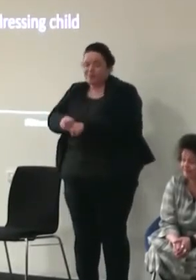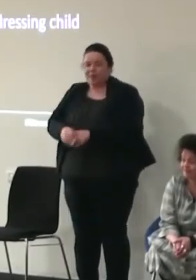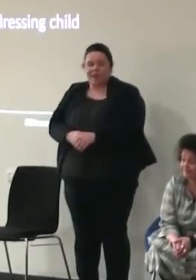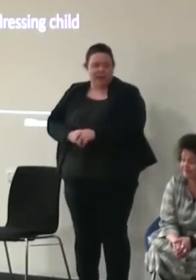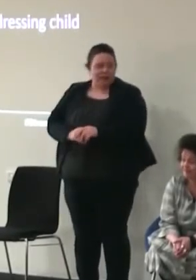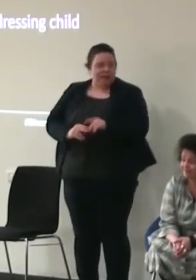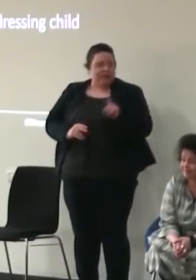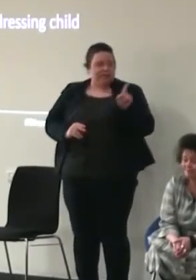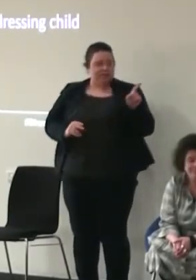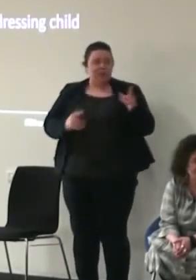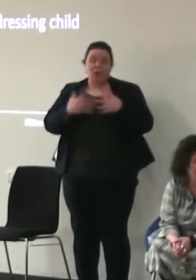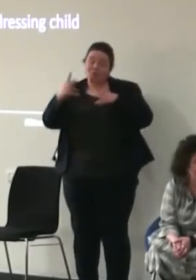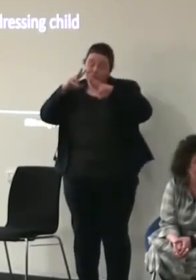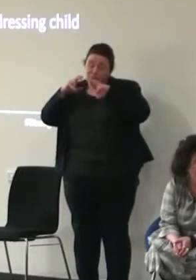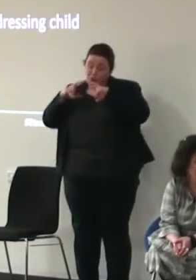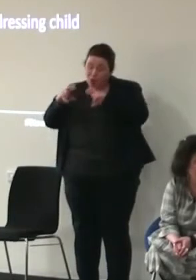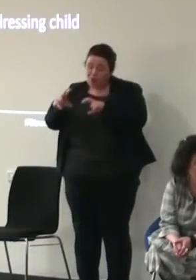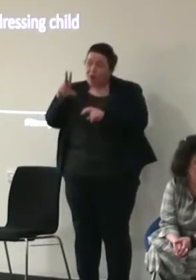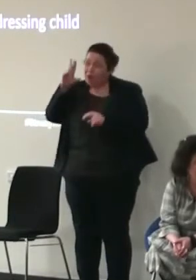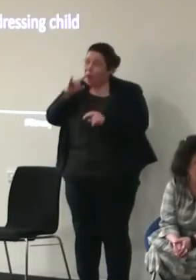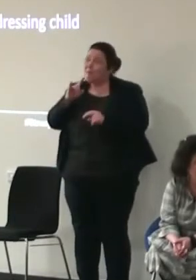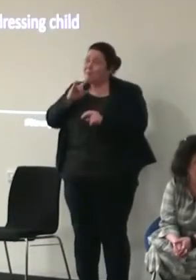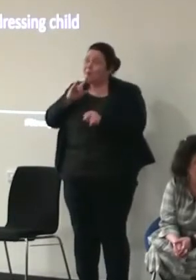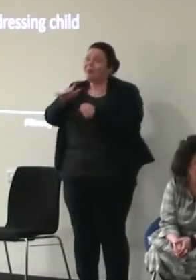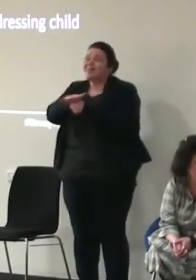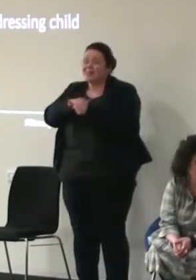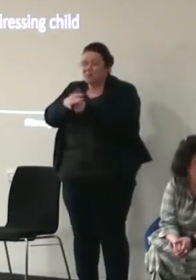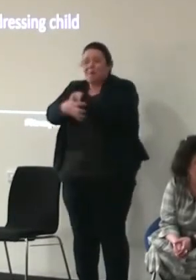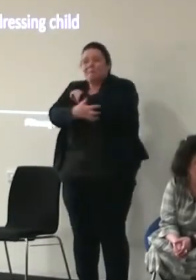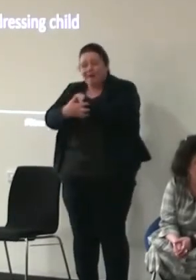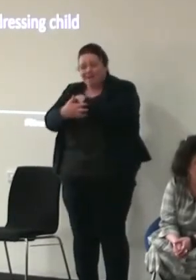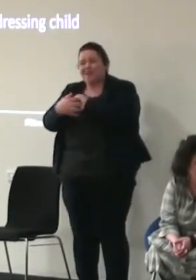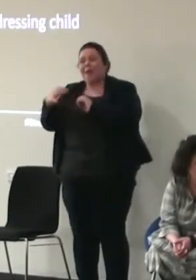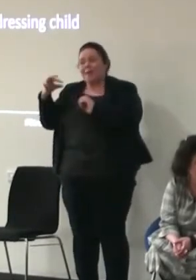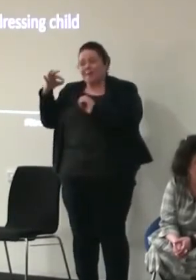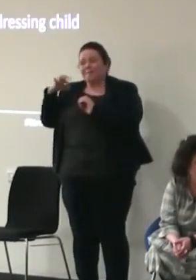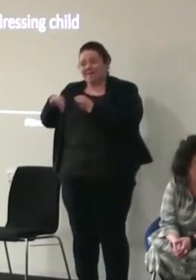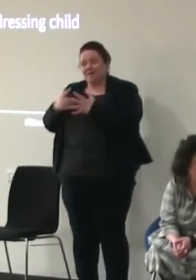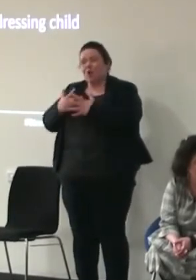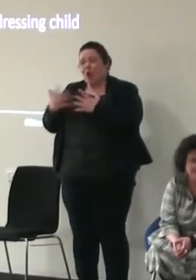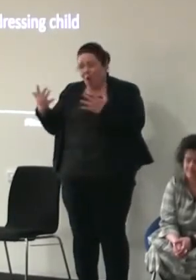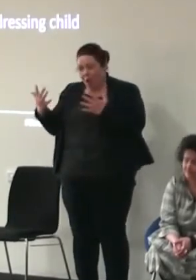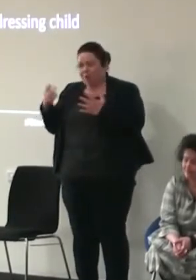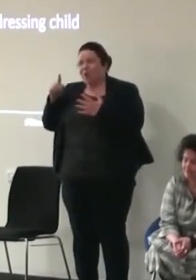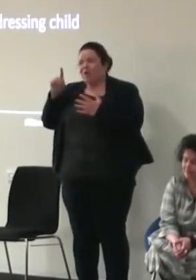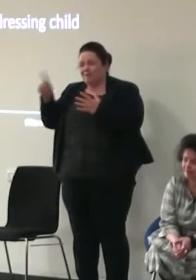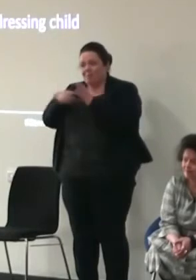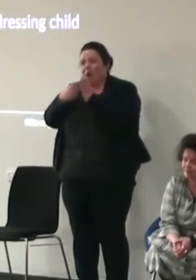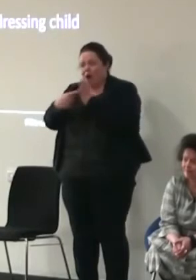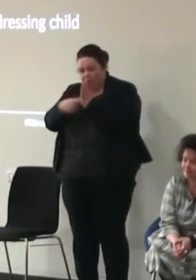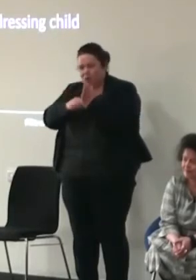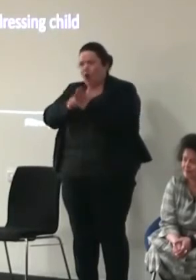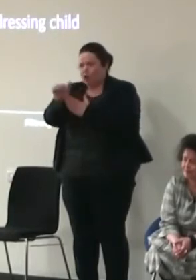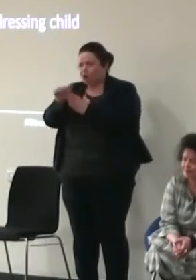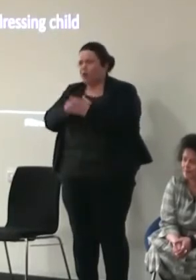and actually a lot of the research is that young people and in situations of poverty benefit the most from arts and cultural intervention as